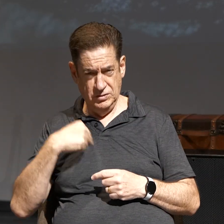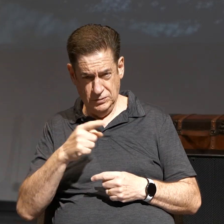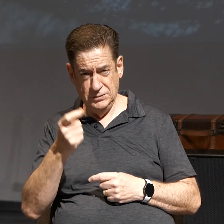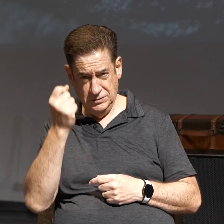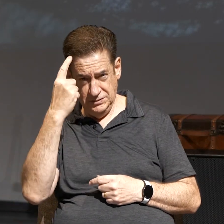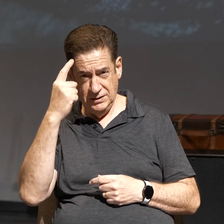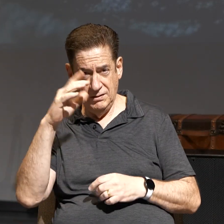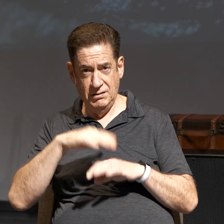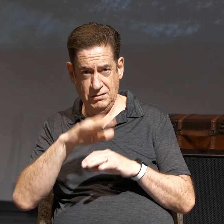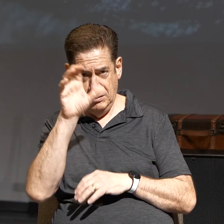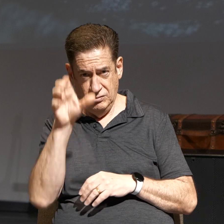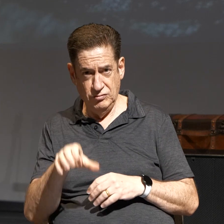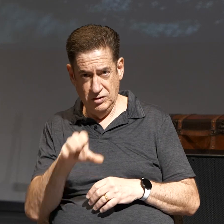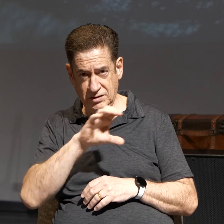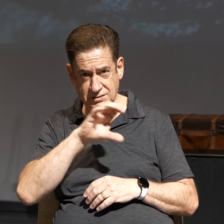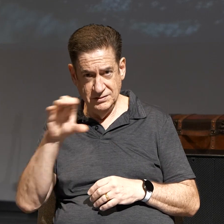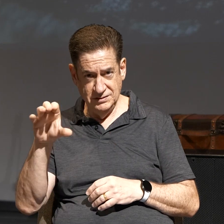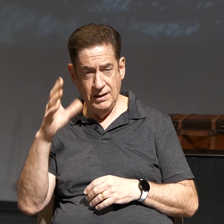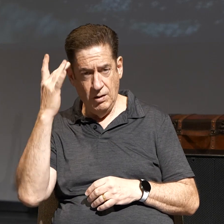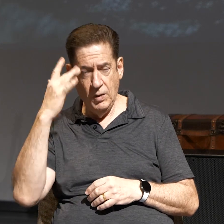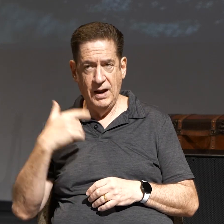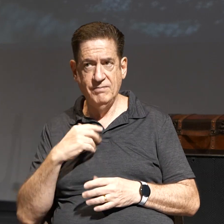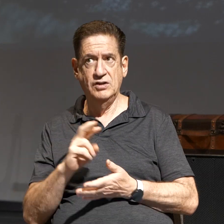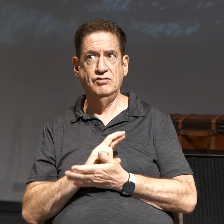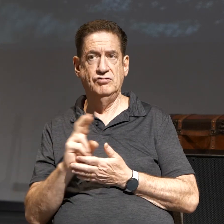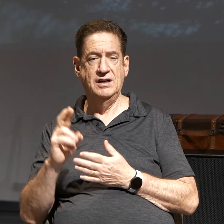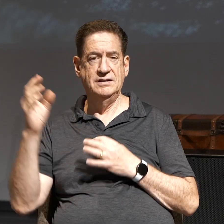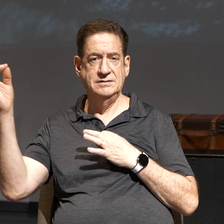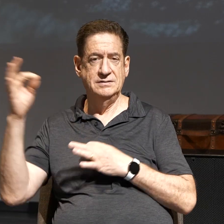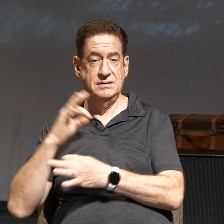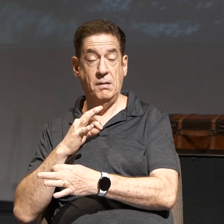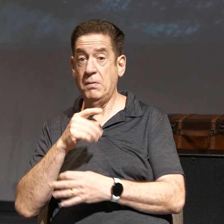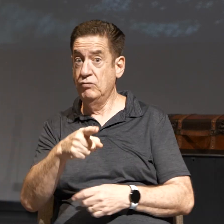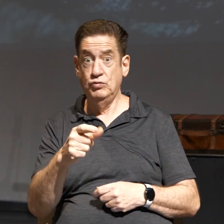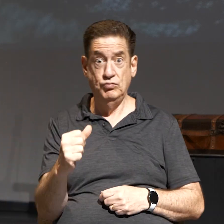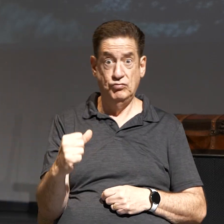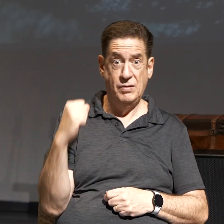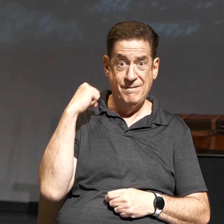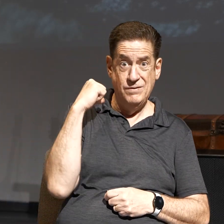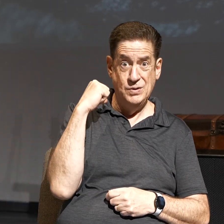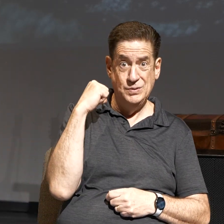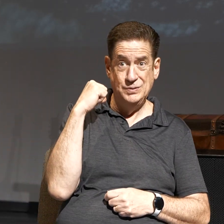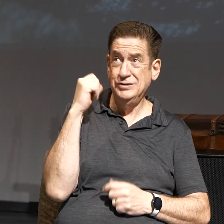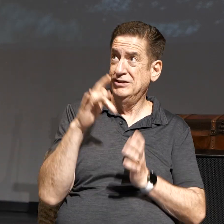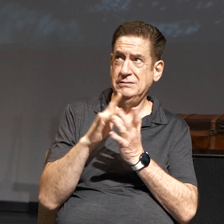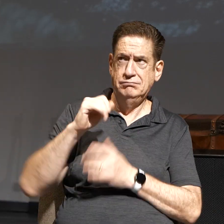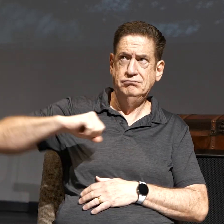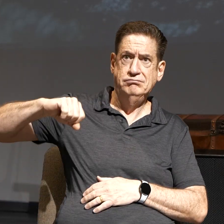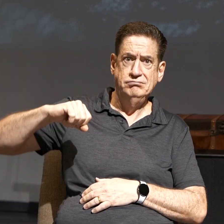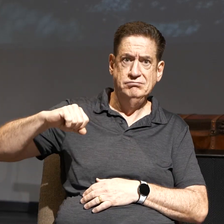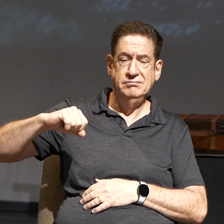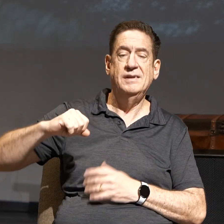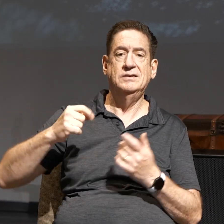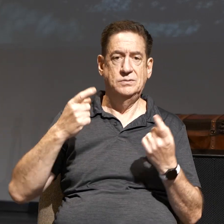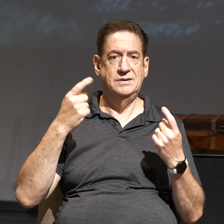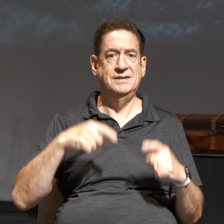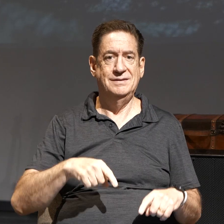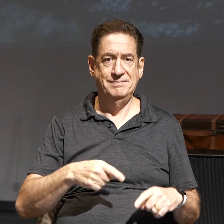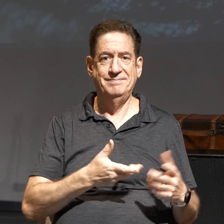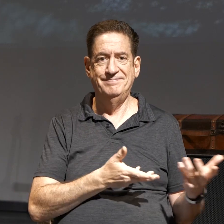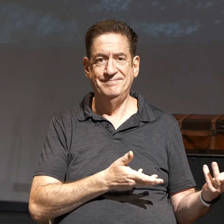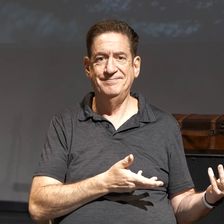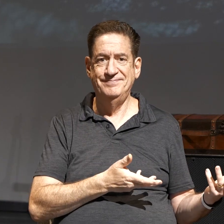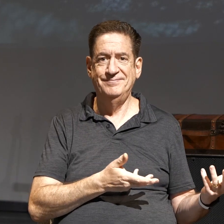On the cross. So that's why we have the righteousness. But if you refuse Jesus, this is what awaits you. And